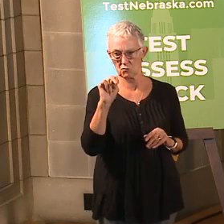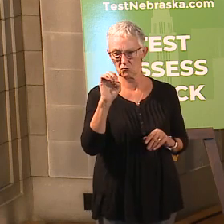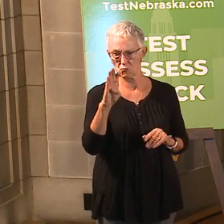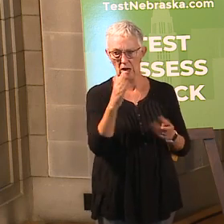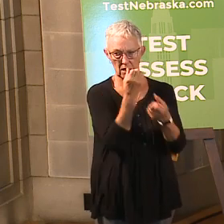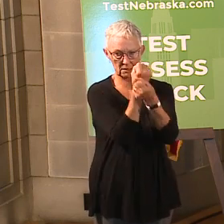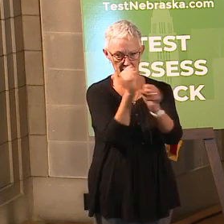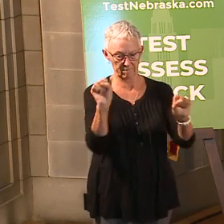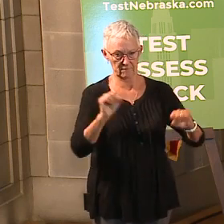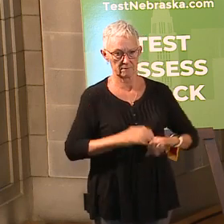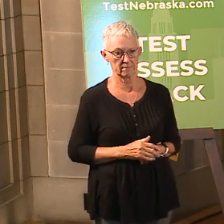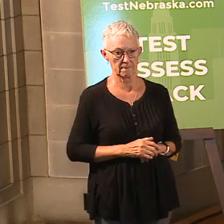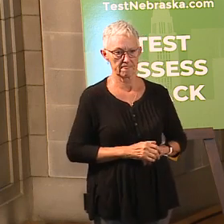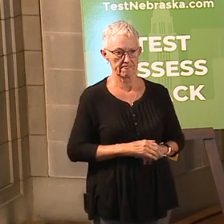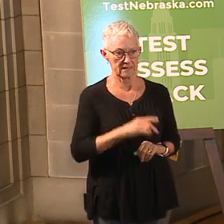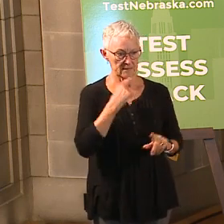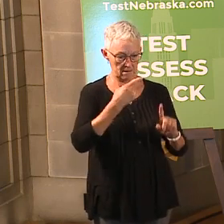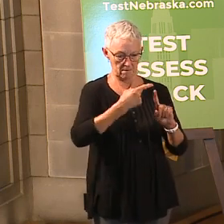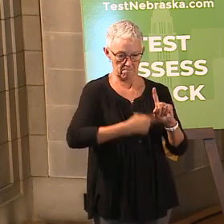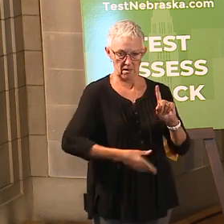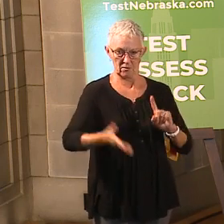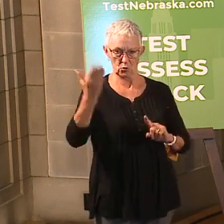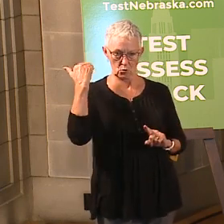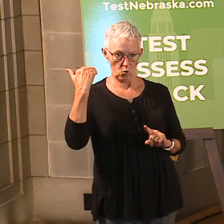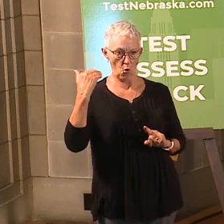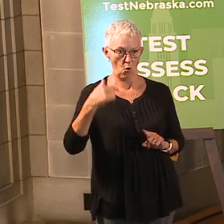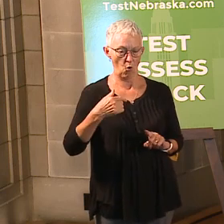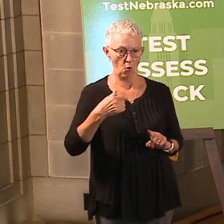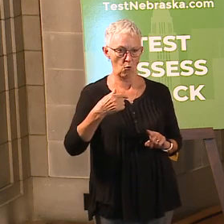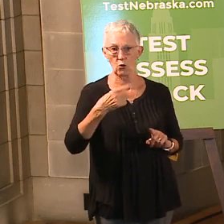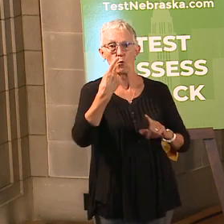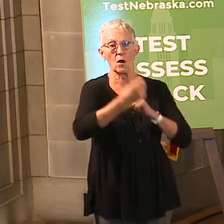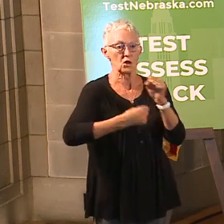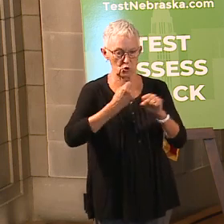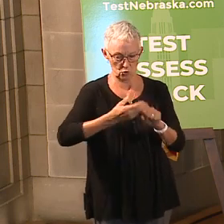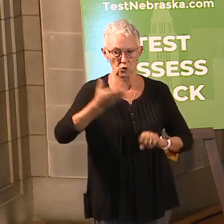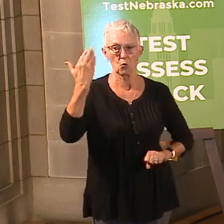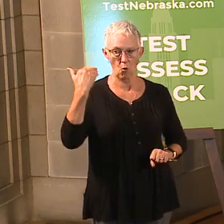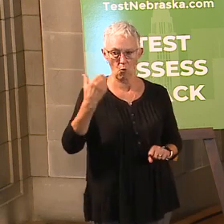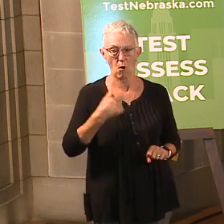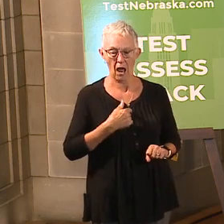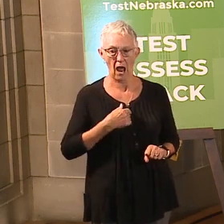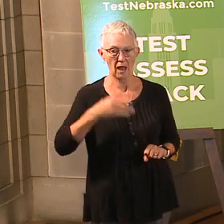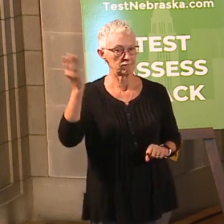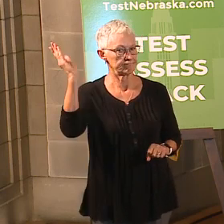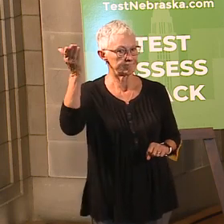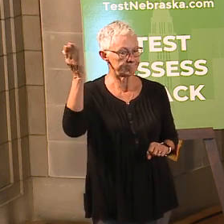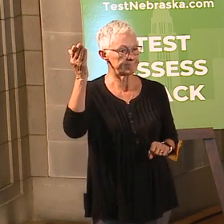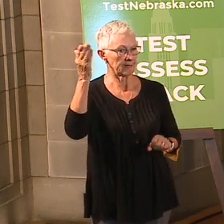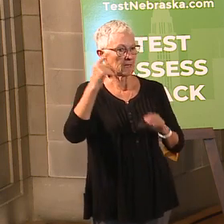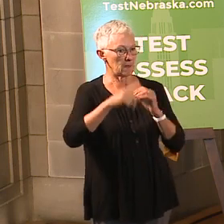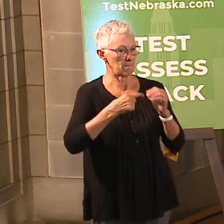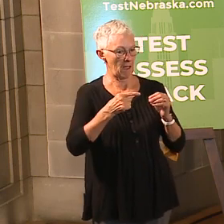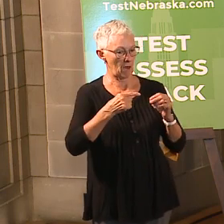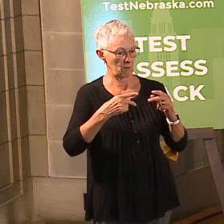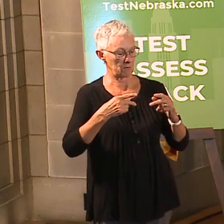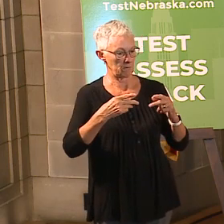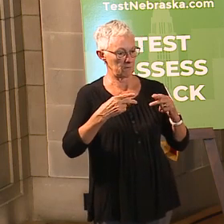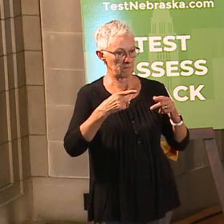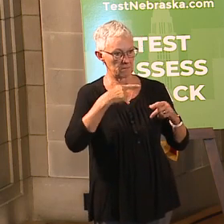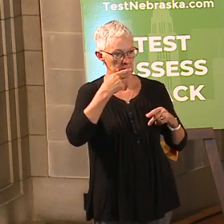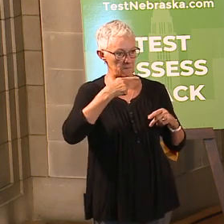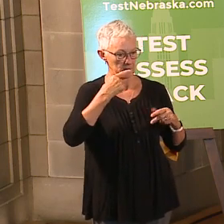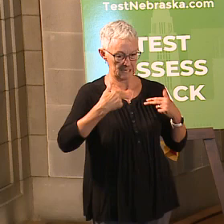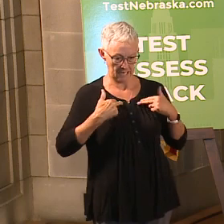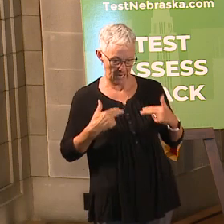gave a presentation to kick off Public Health Week after the floods of 2019. The message then was, if I am ever stuck in a